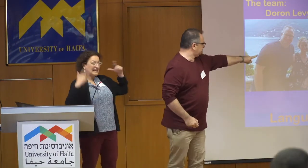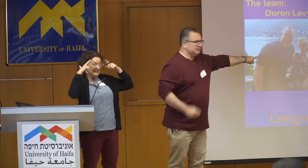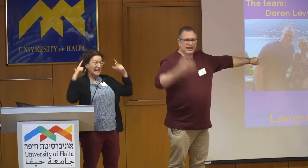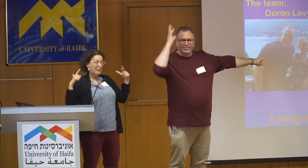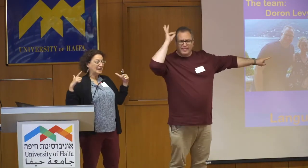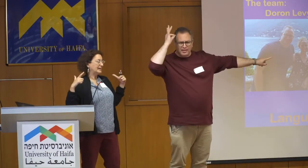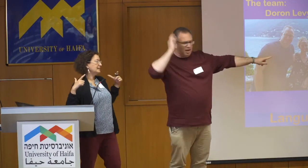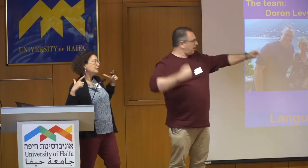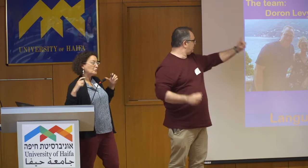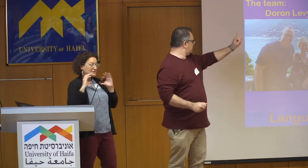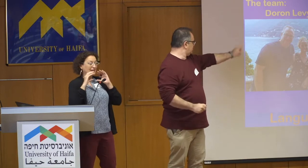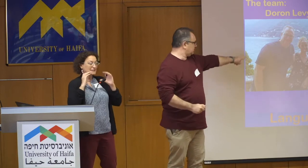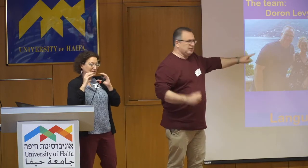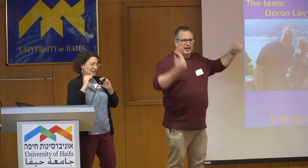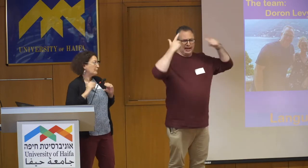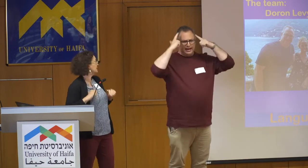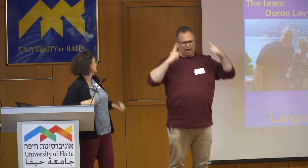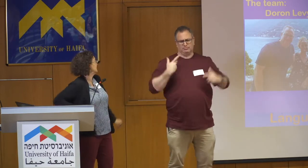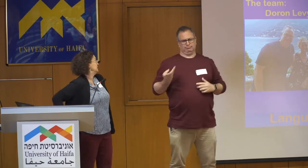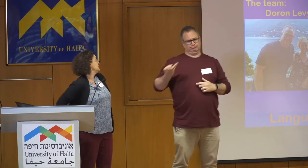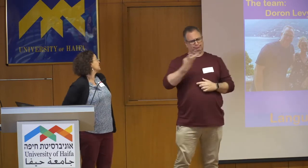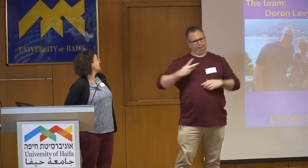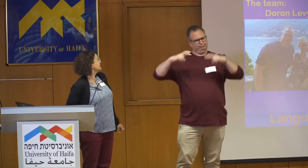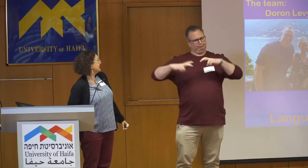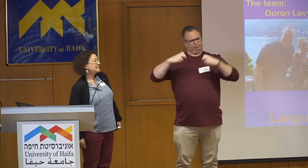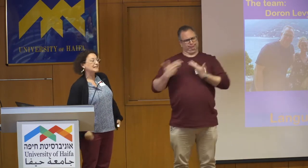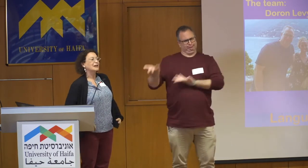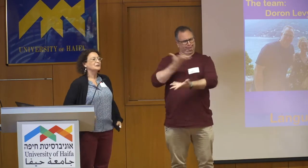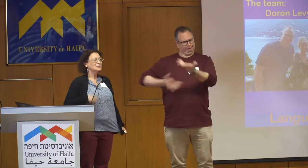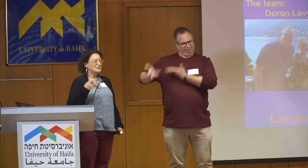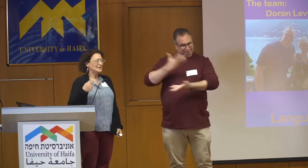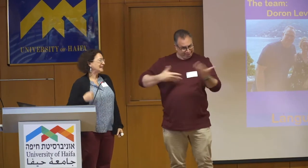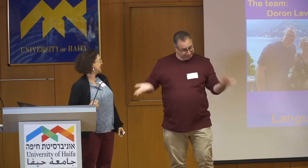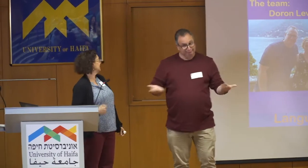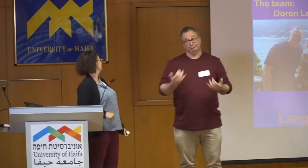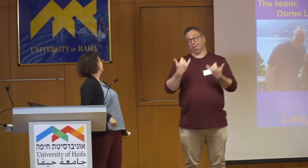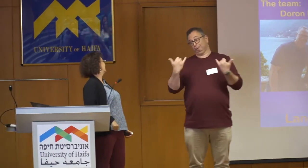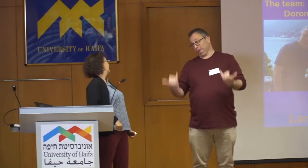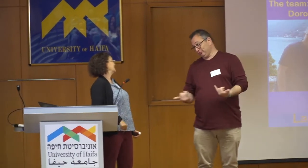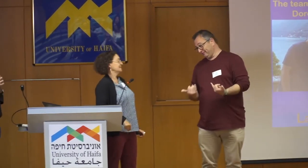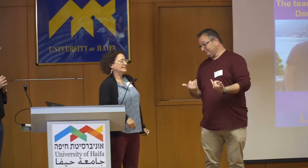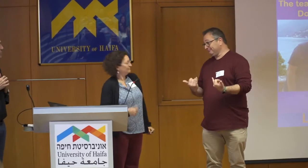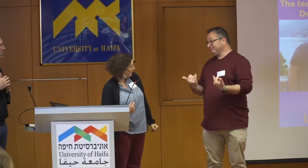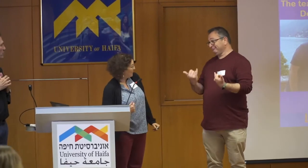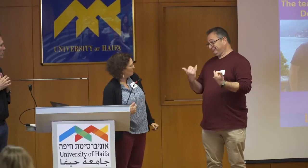Lilach Peer, who is a speech therapist. Neta Chalutz, who is sitting here. And me.